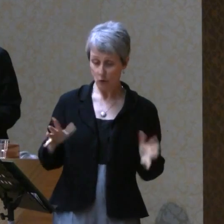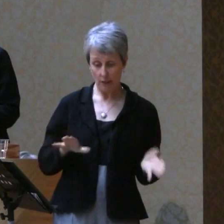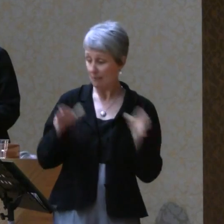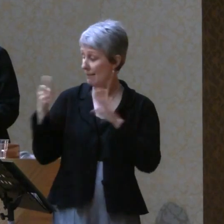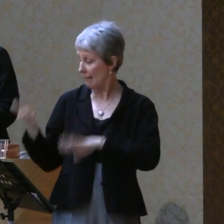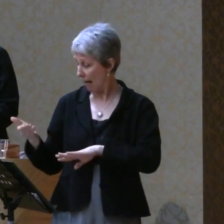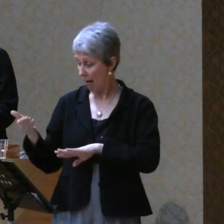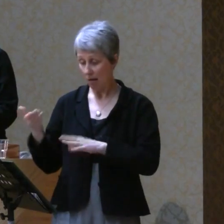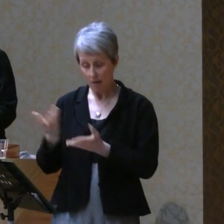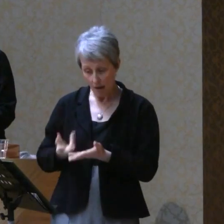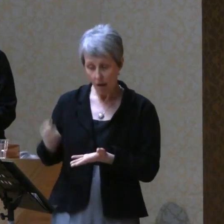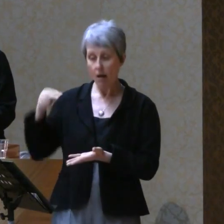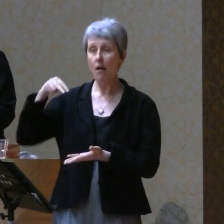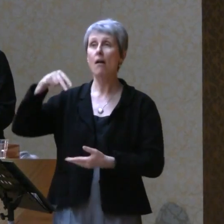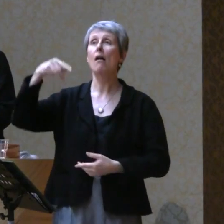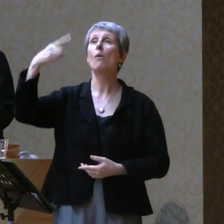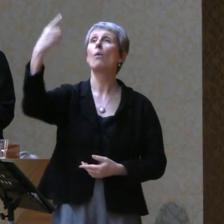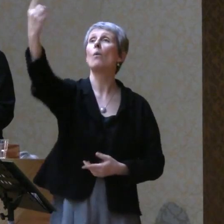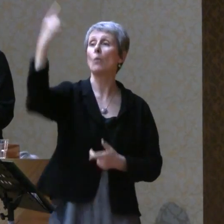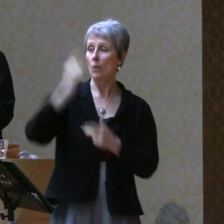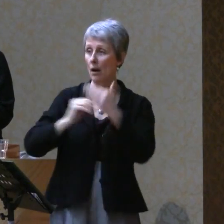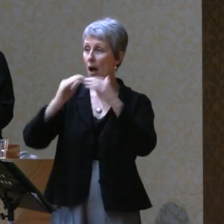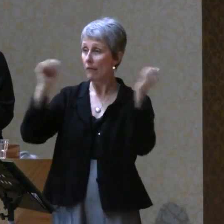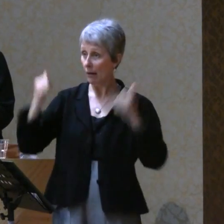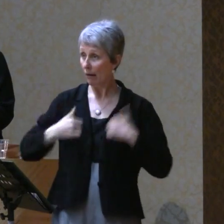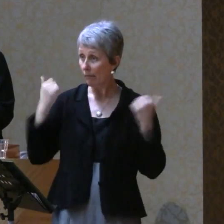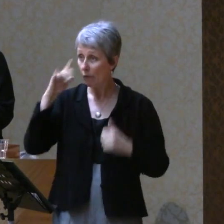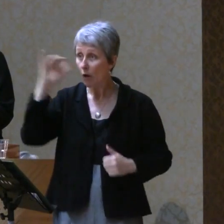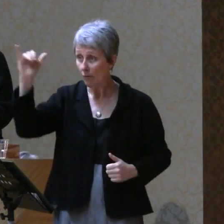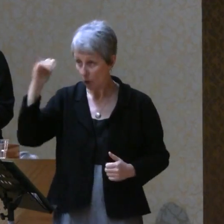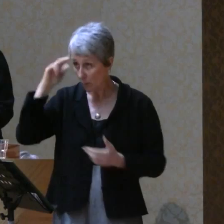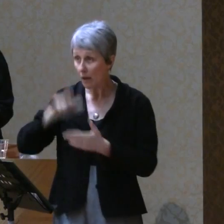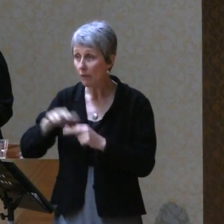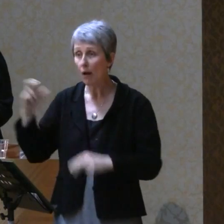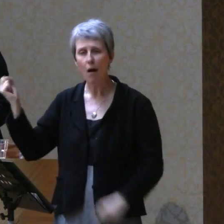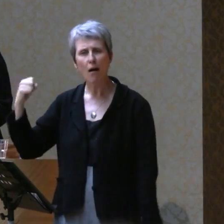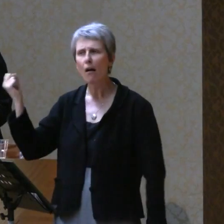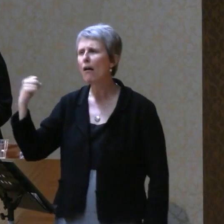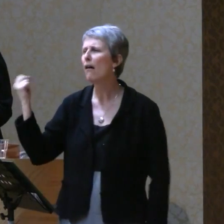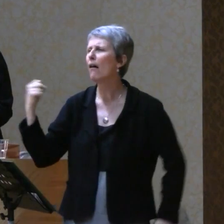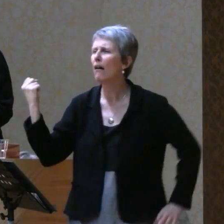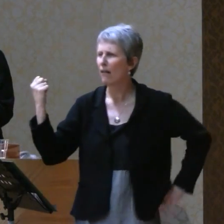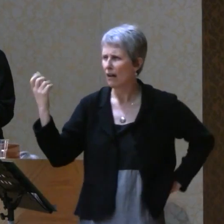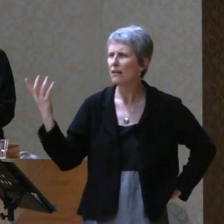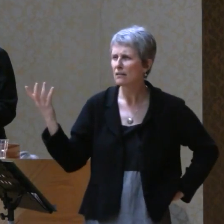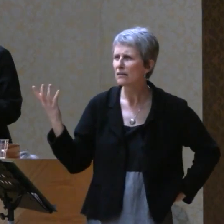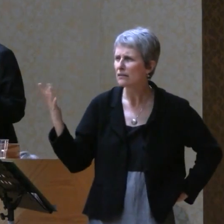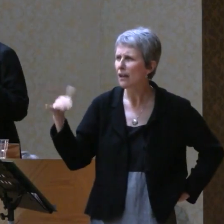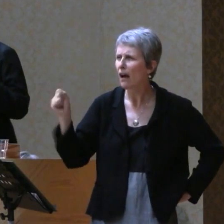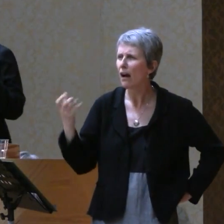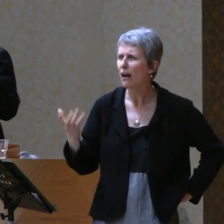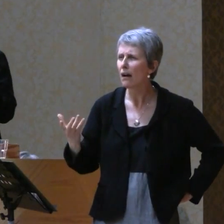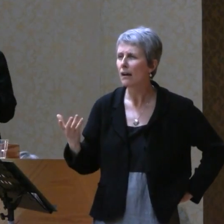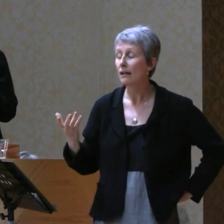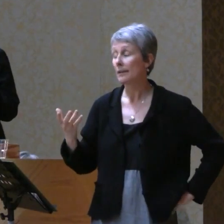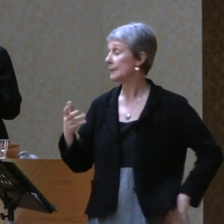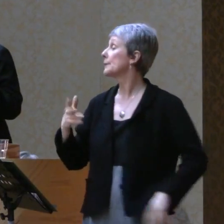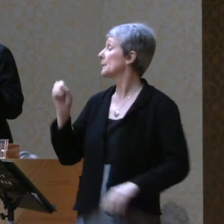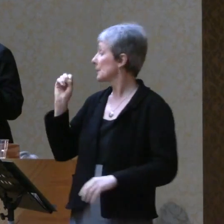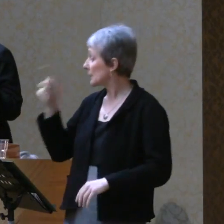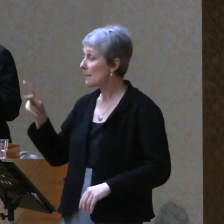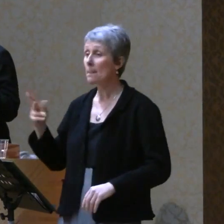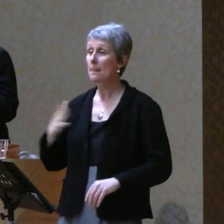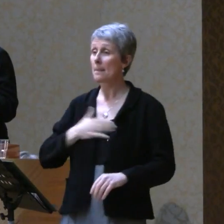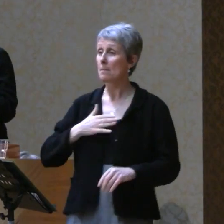everlasting life in heaven with him. And he nodded. Like, yeah. Okay. My